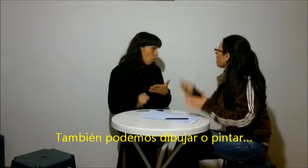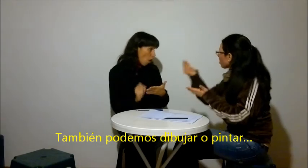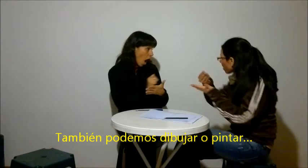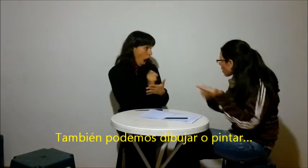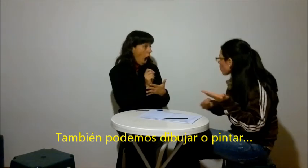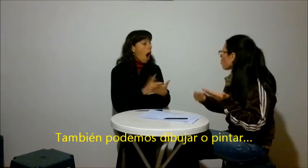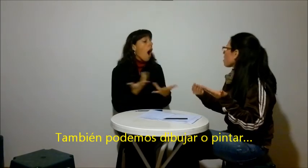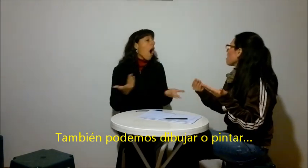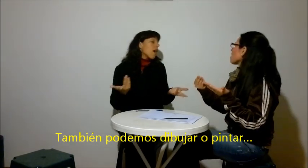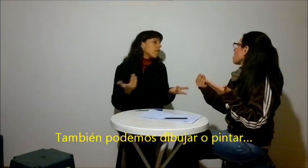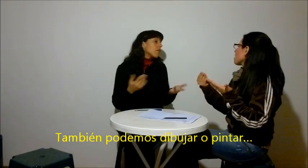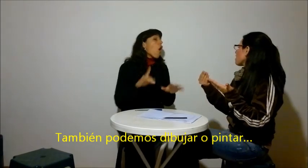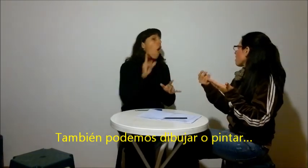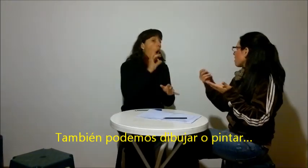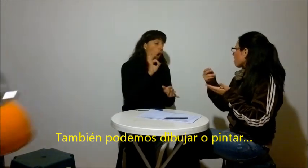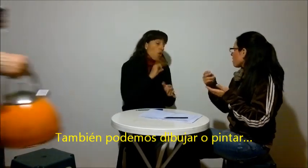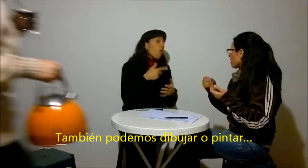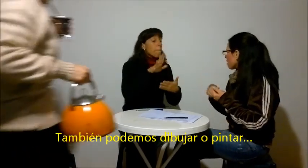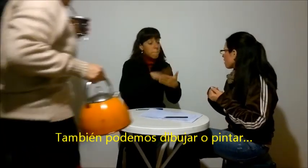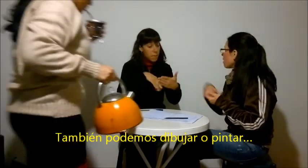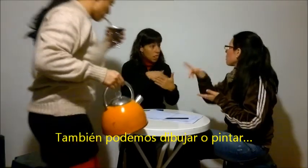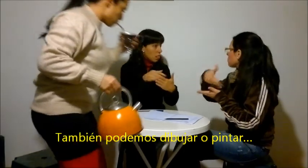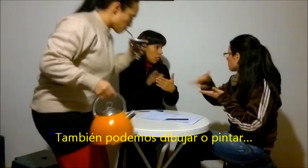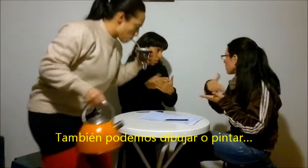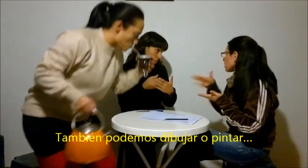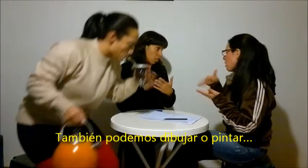There's no one. Right.